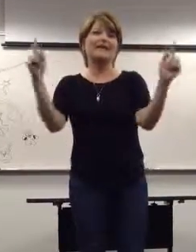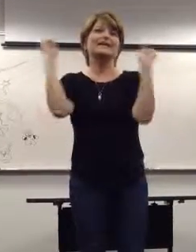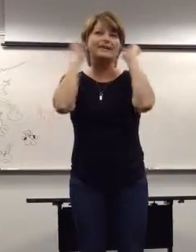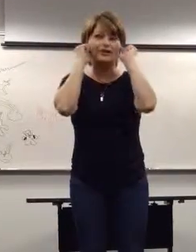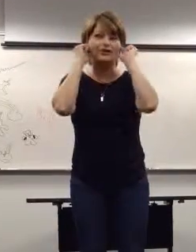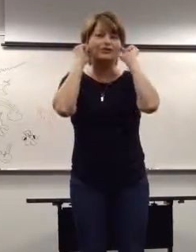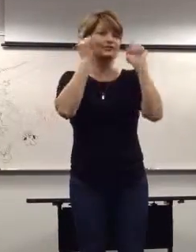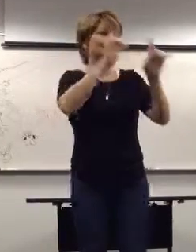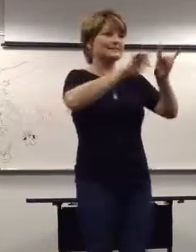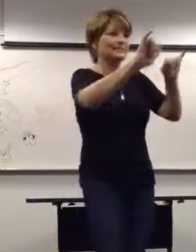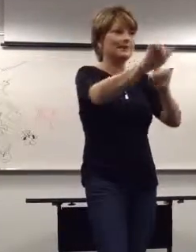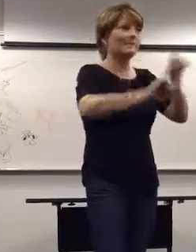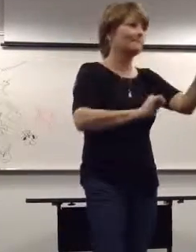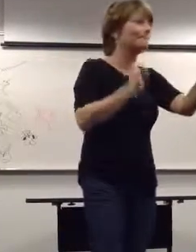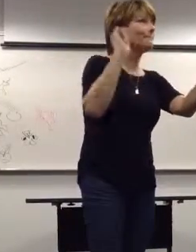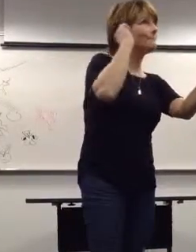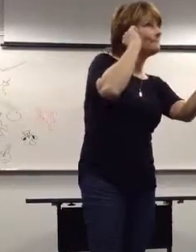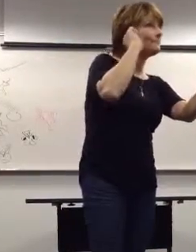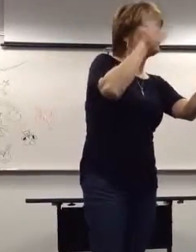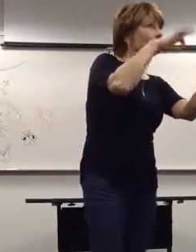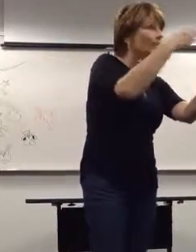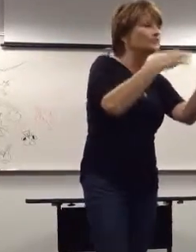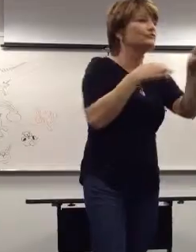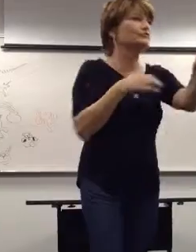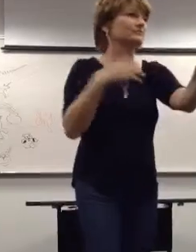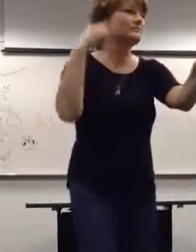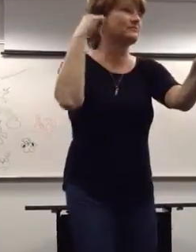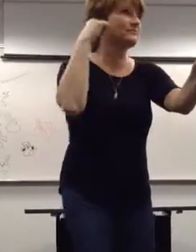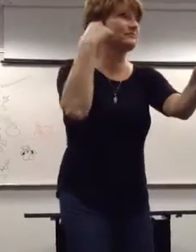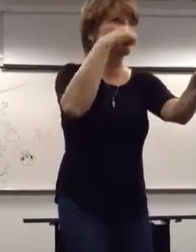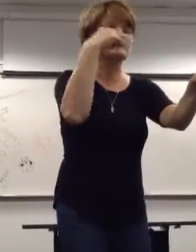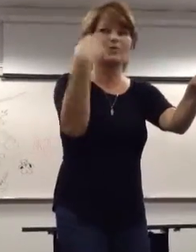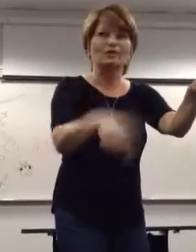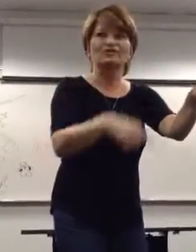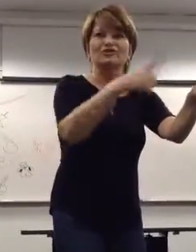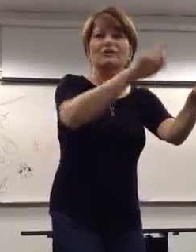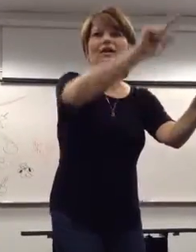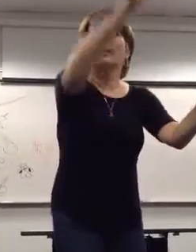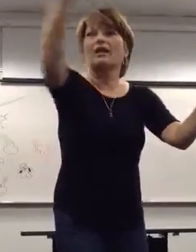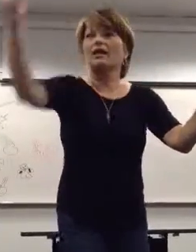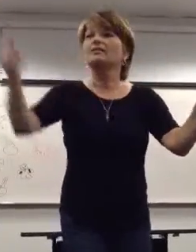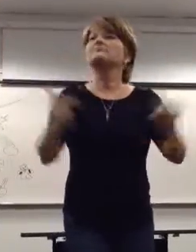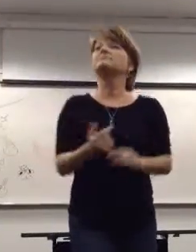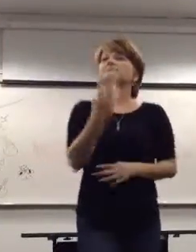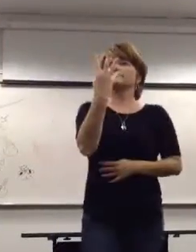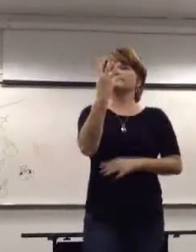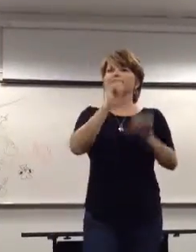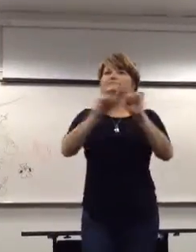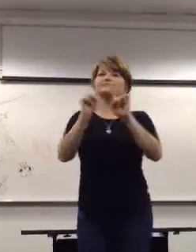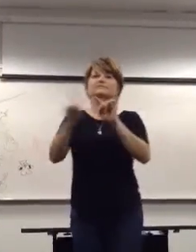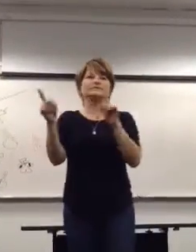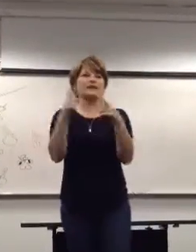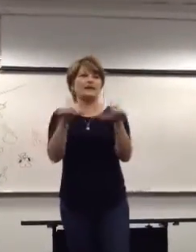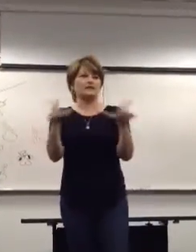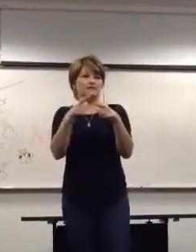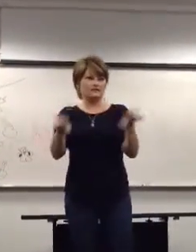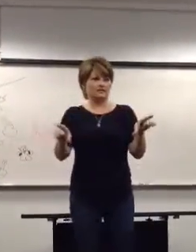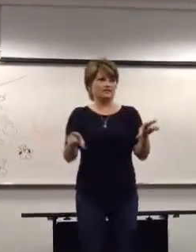could have Russian, German, French, any language. So, at the same time that one person might be listening to French, the other person could be listening to